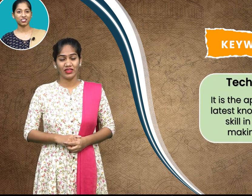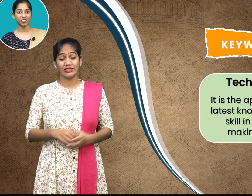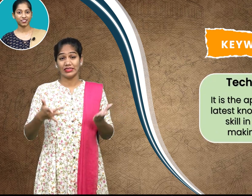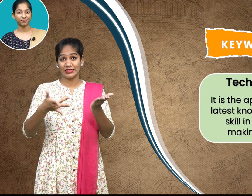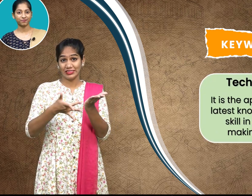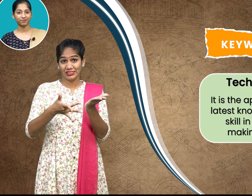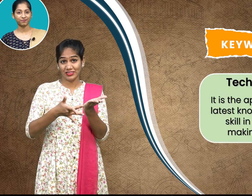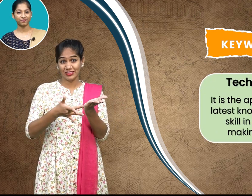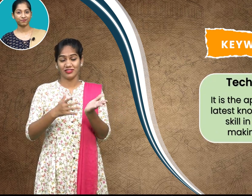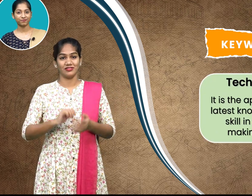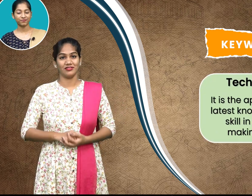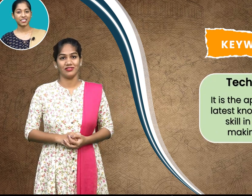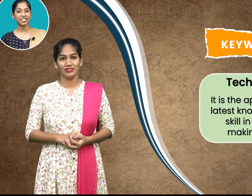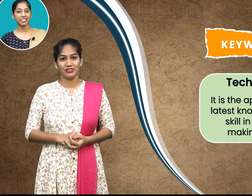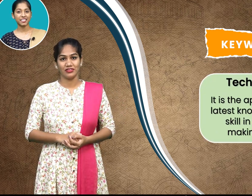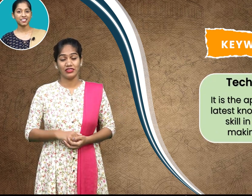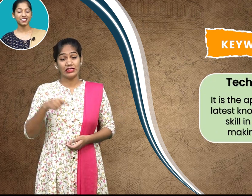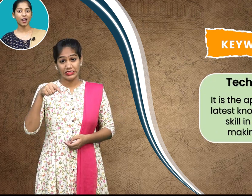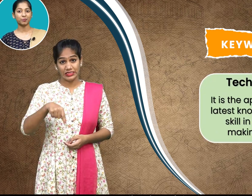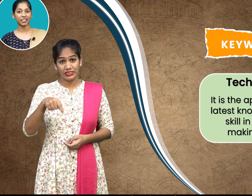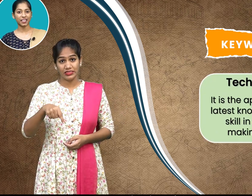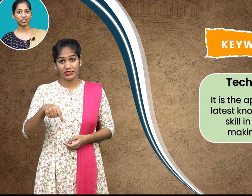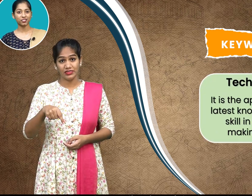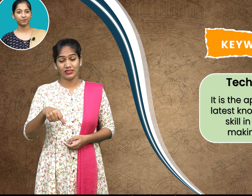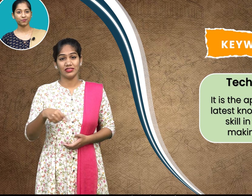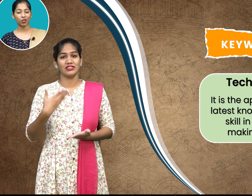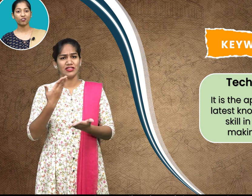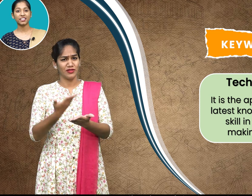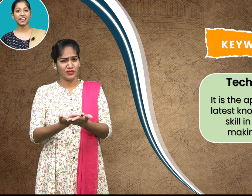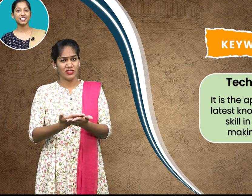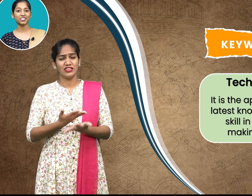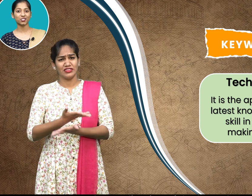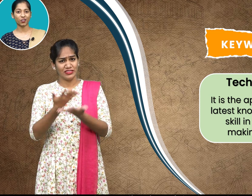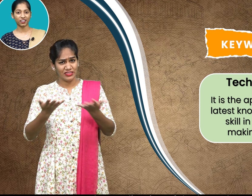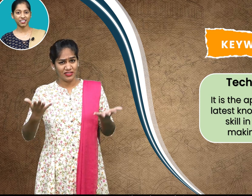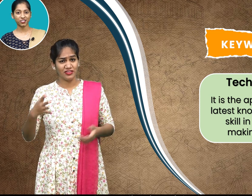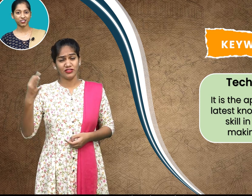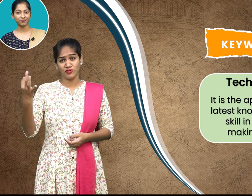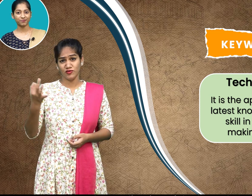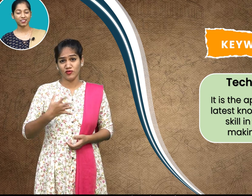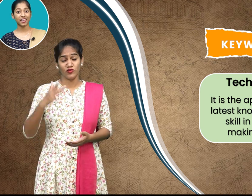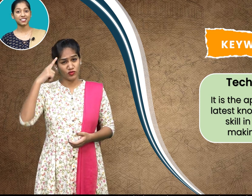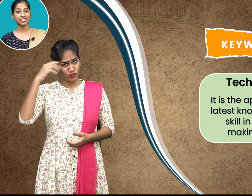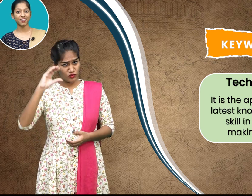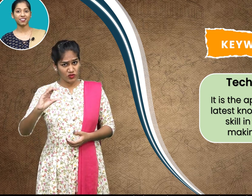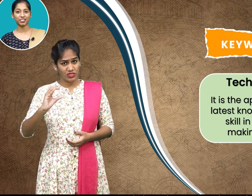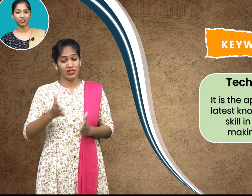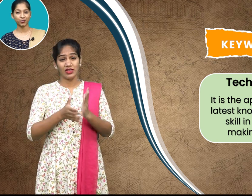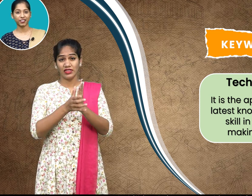technology it is the application of the latest knowledge and skill in doing